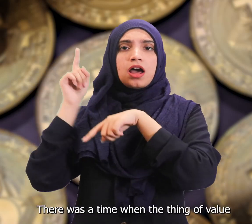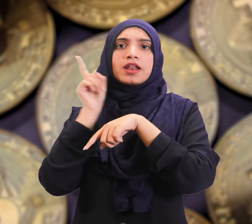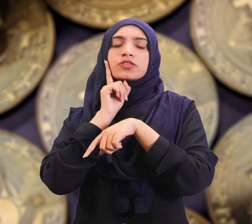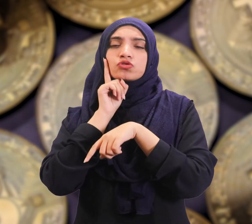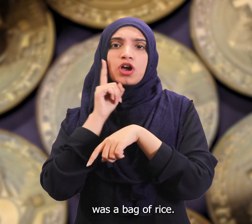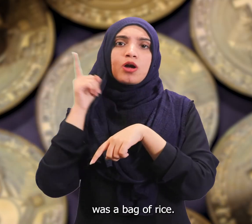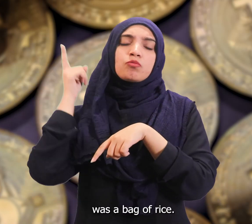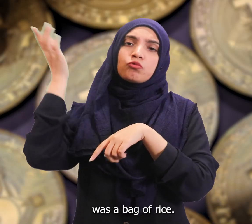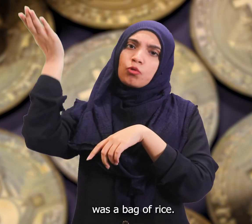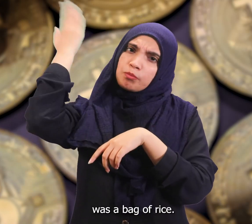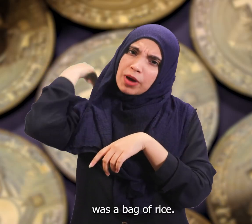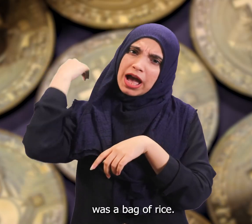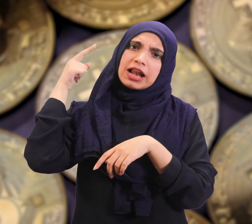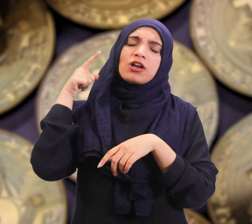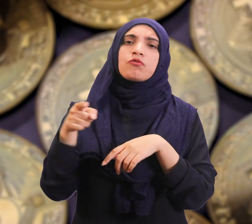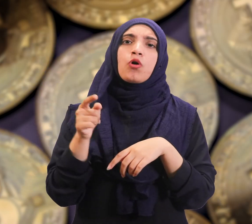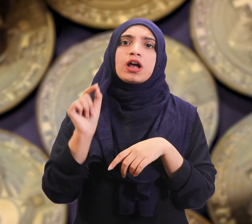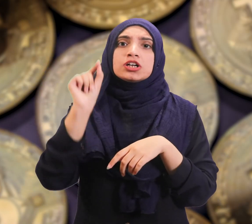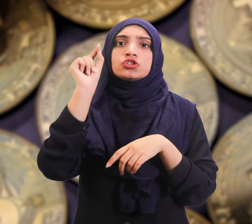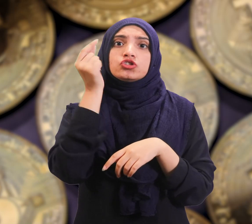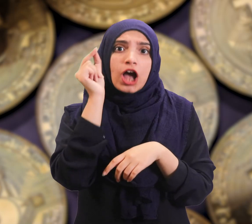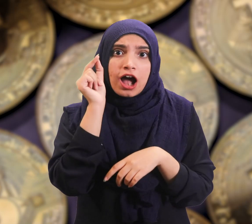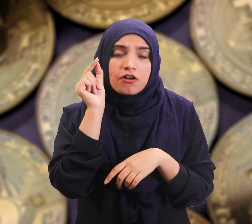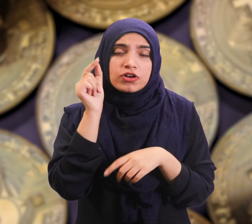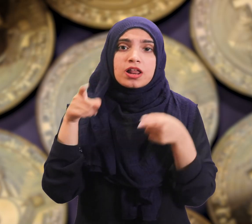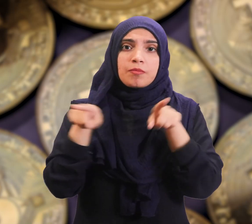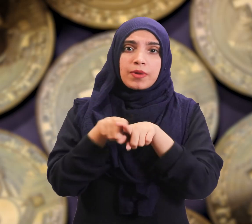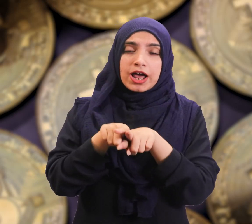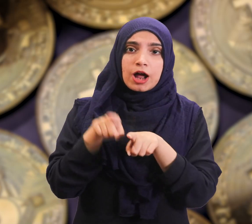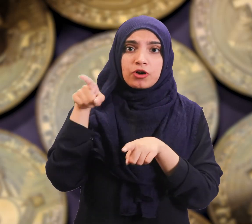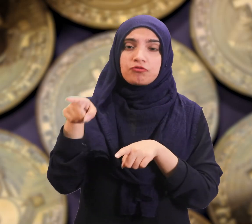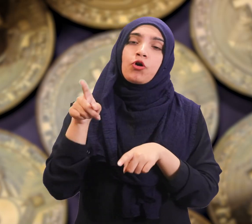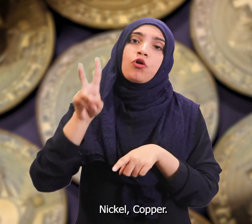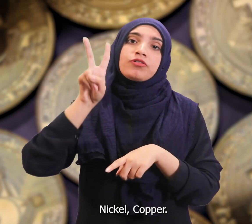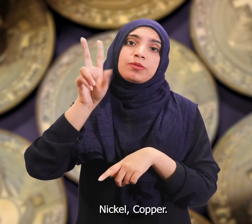was a bag of rice, nickel,